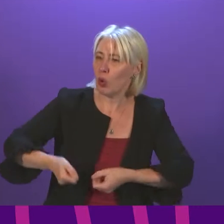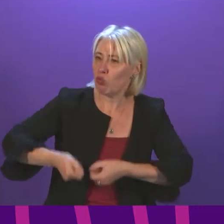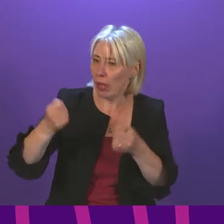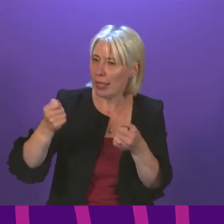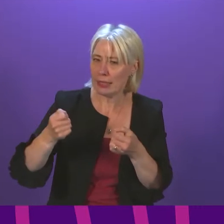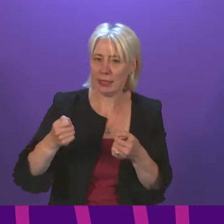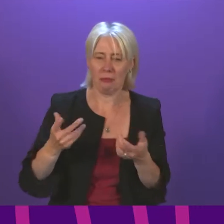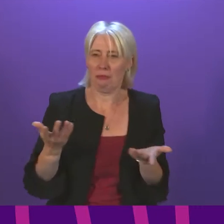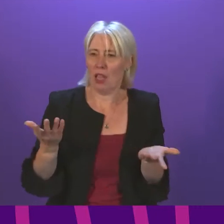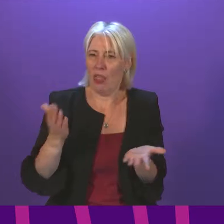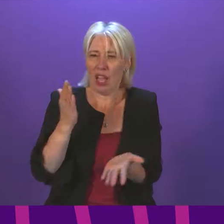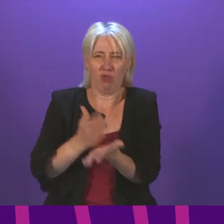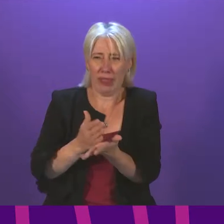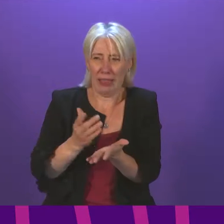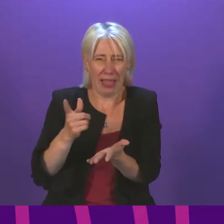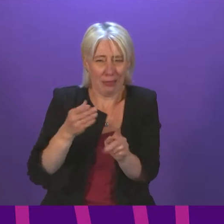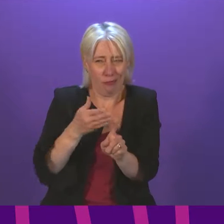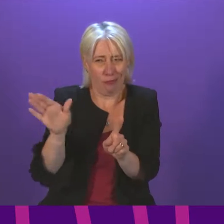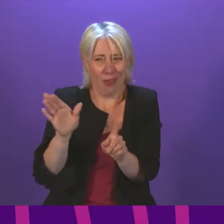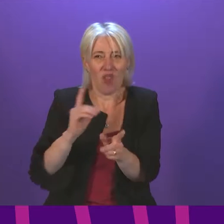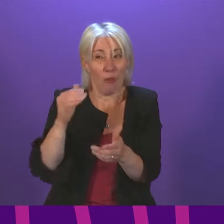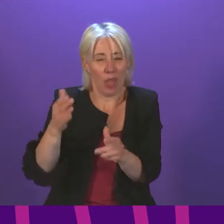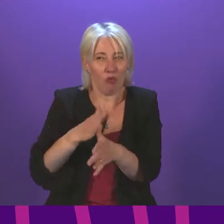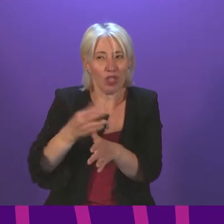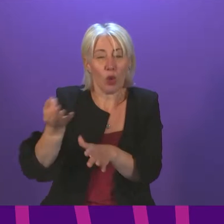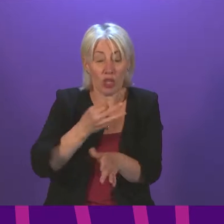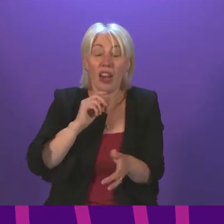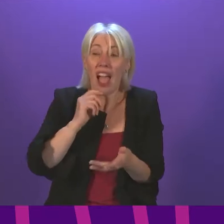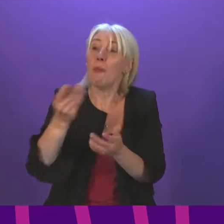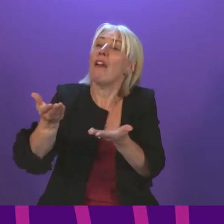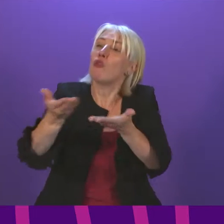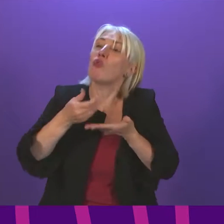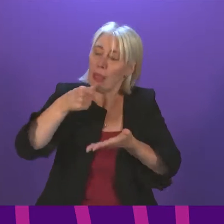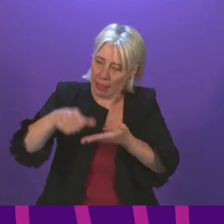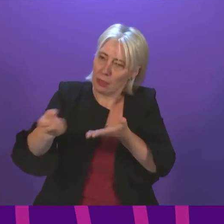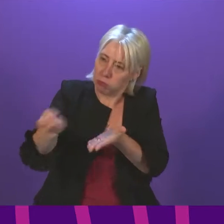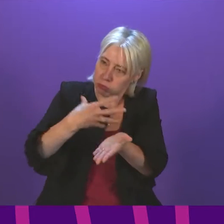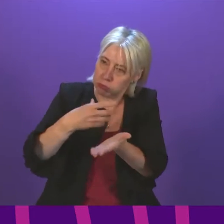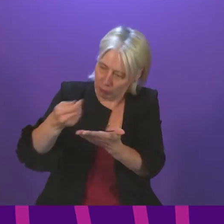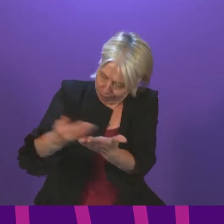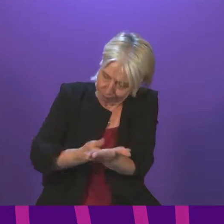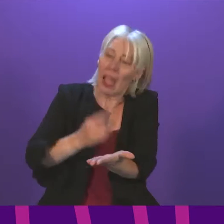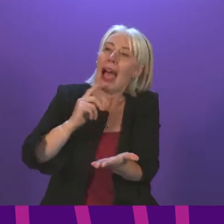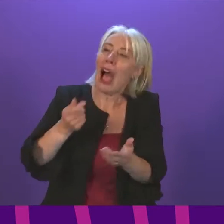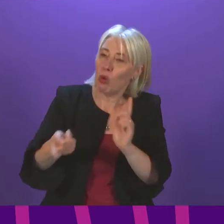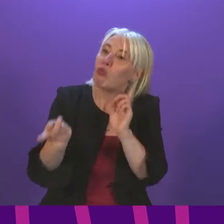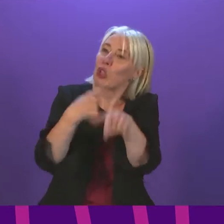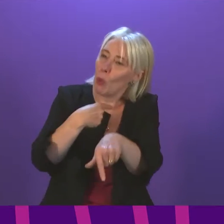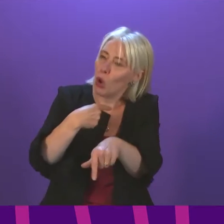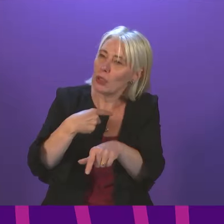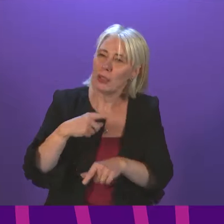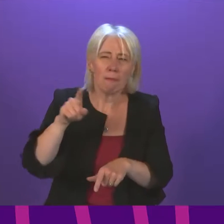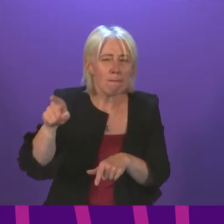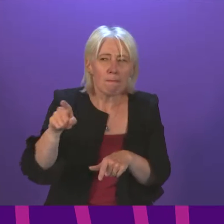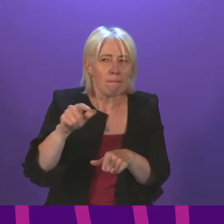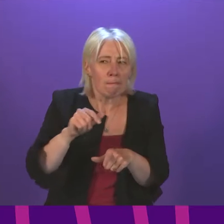to do so, I'll try and respond to him on the question that he has raised. But that's not part of the question